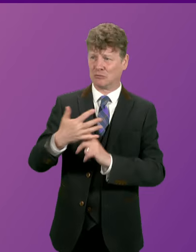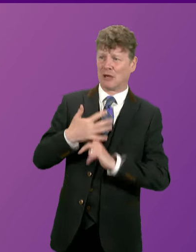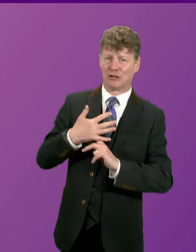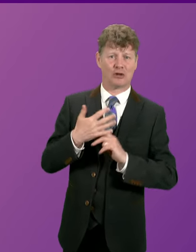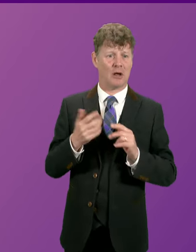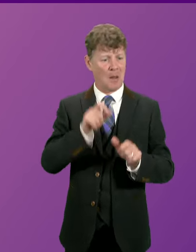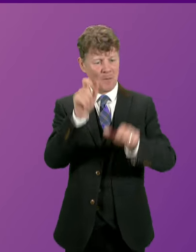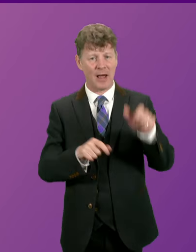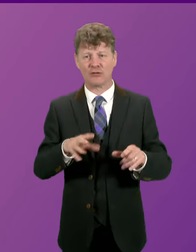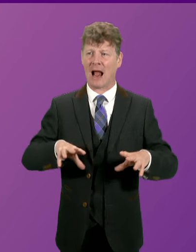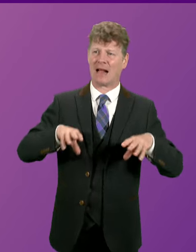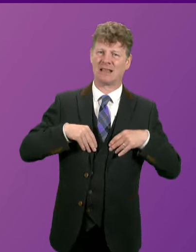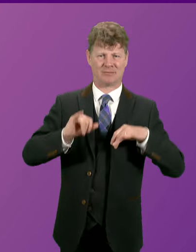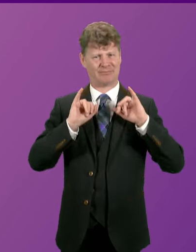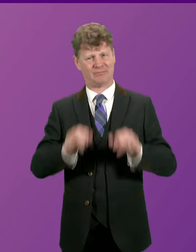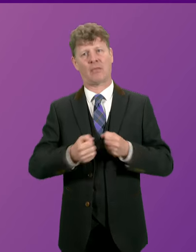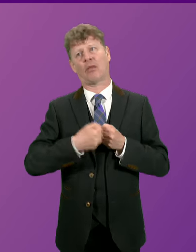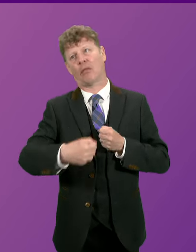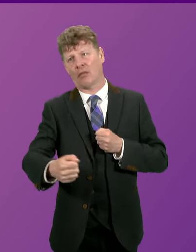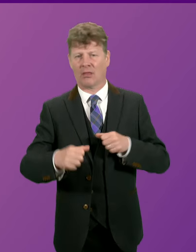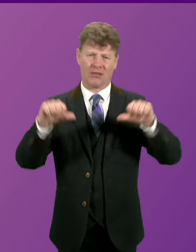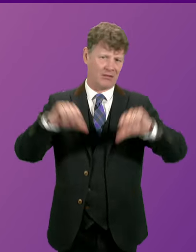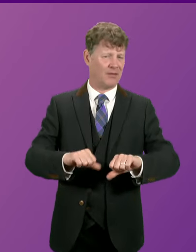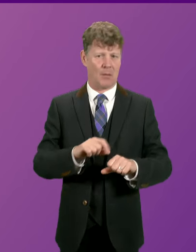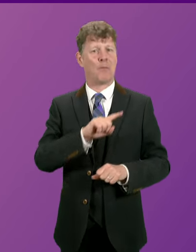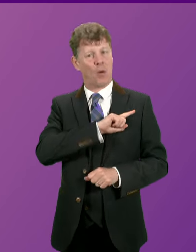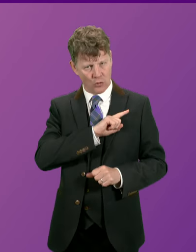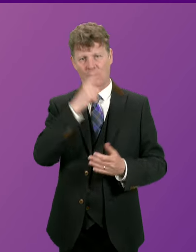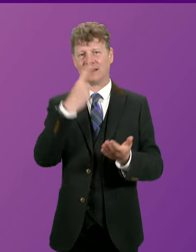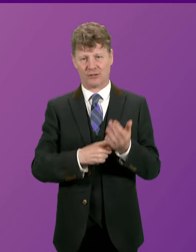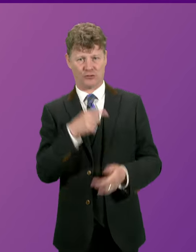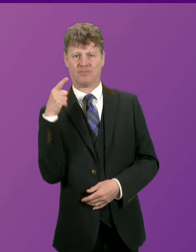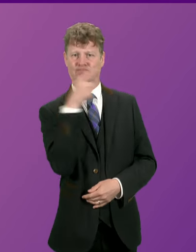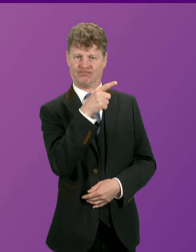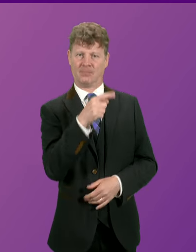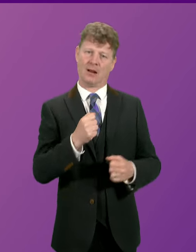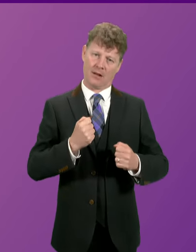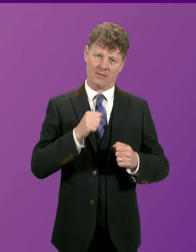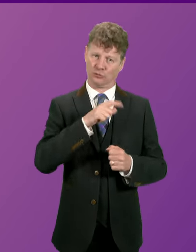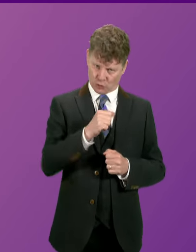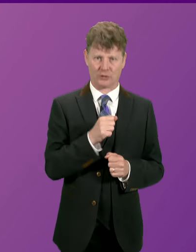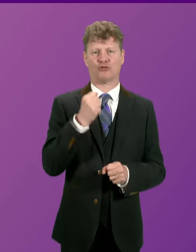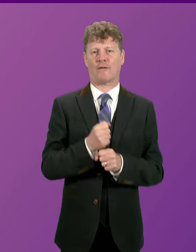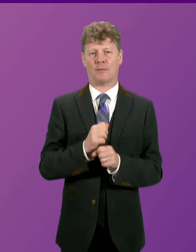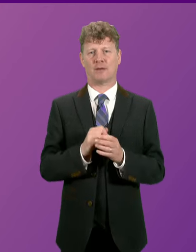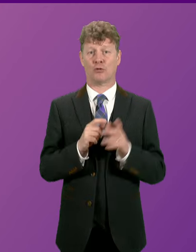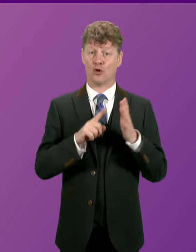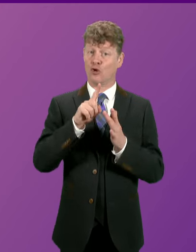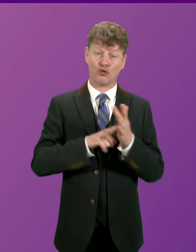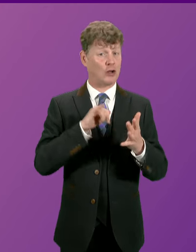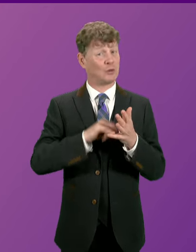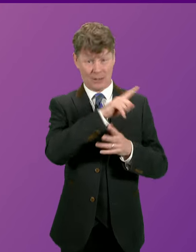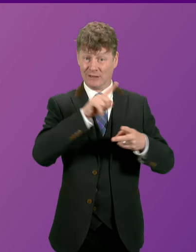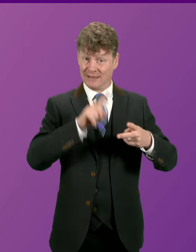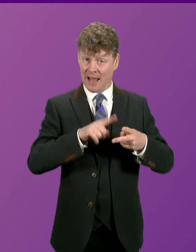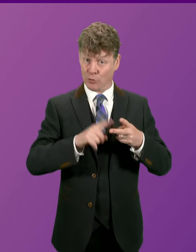being asked to accept the unacceptable. All because of the decisions made by this government. And as Deputy First Minister John Swinney cut hundreds